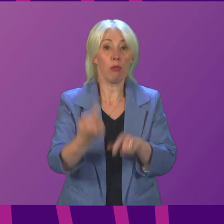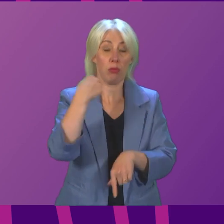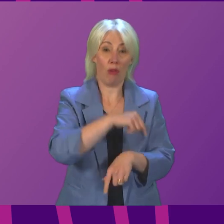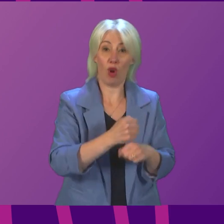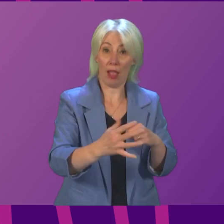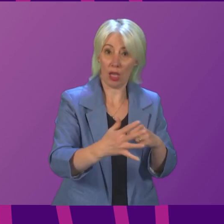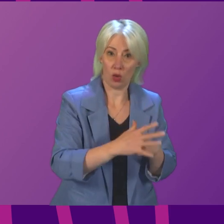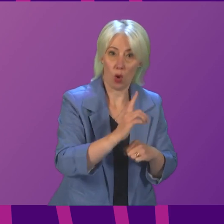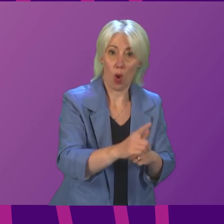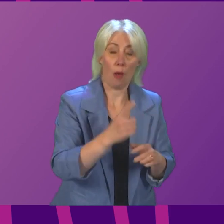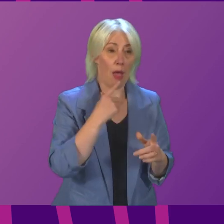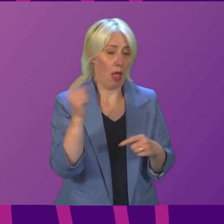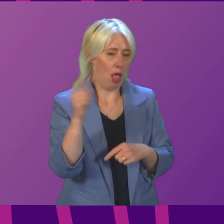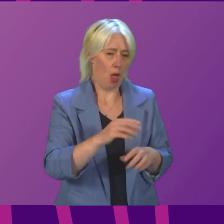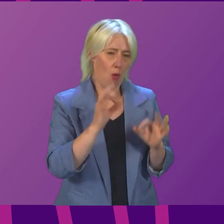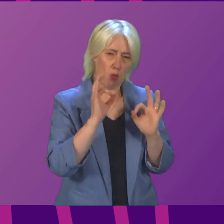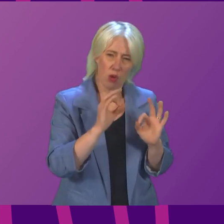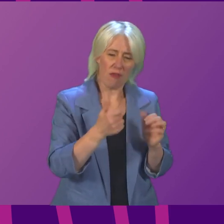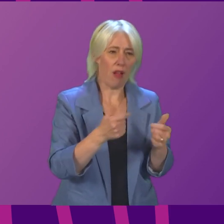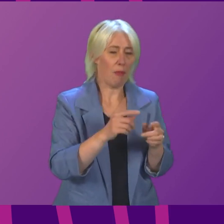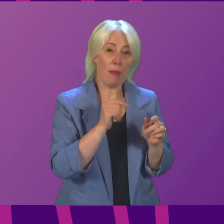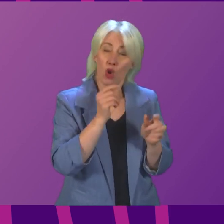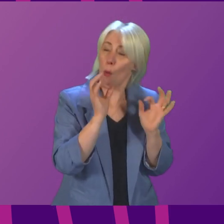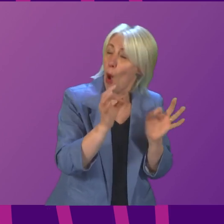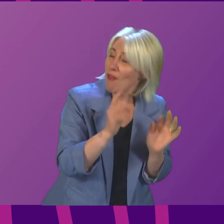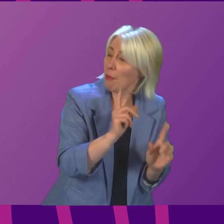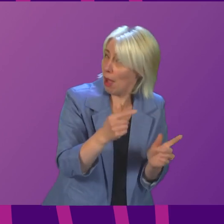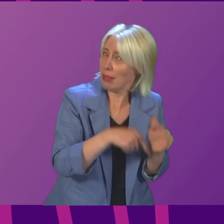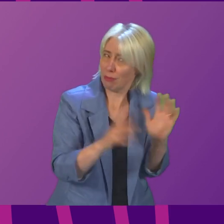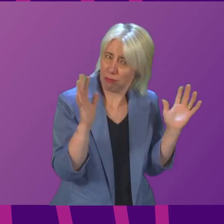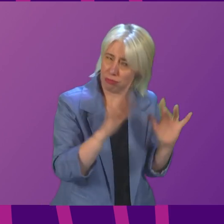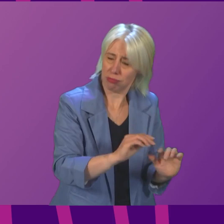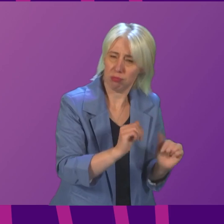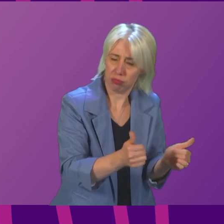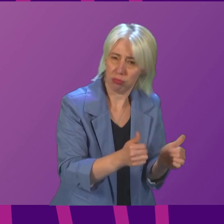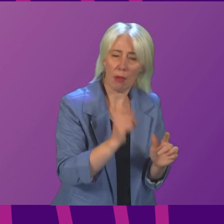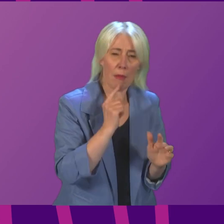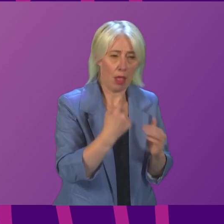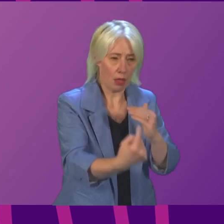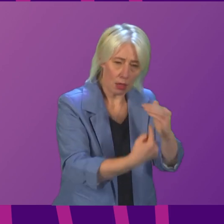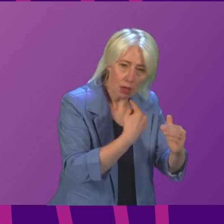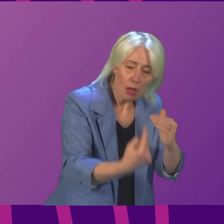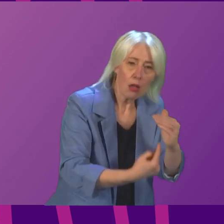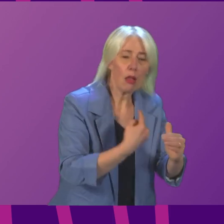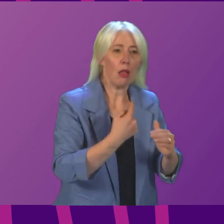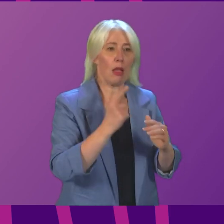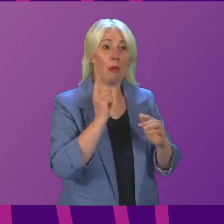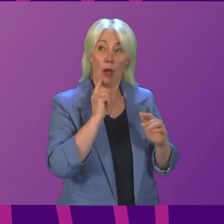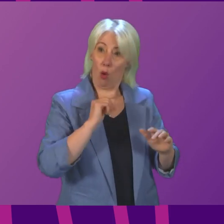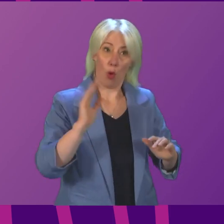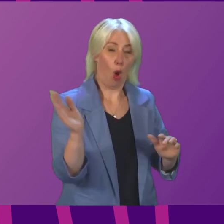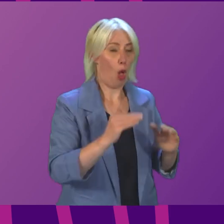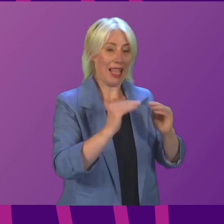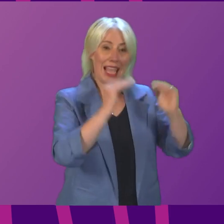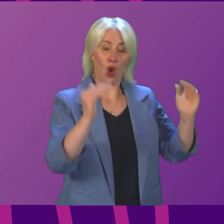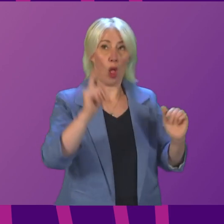so imperfectly. Excluding those guests, those incomers, those unenfranchised equals in God's